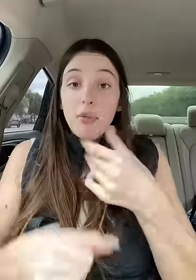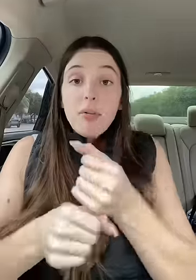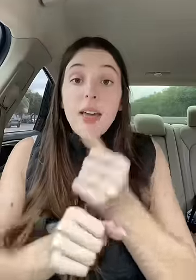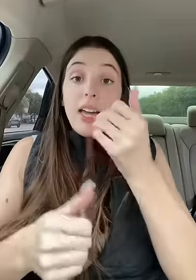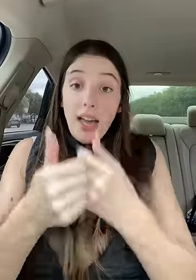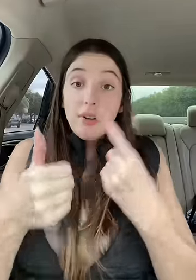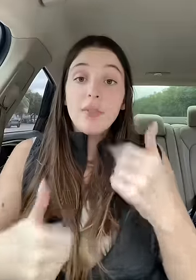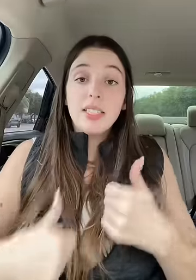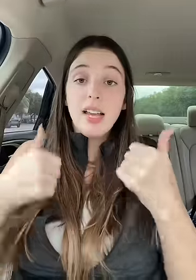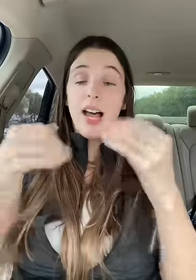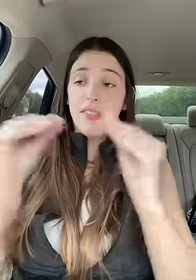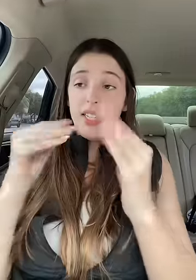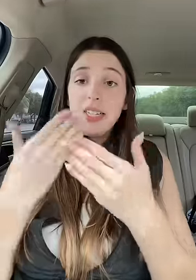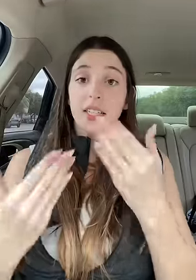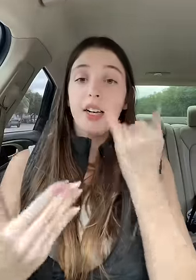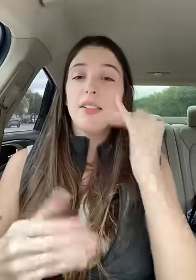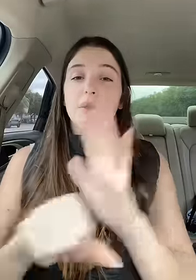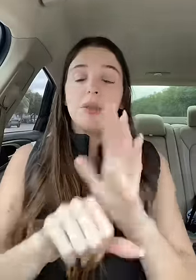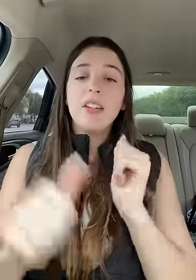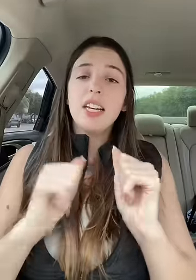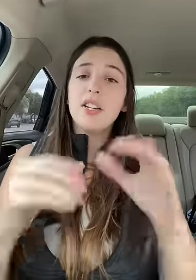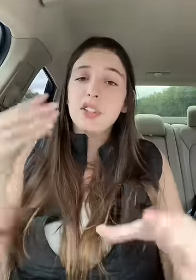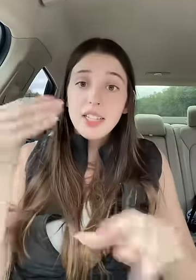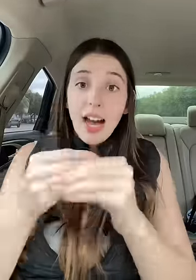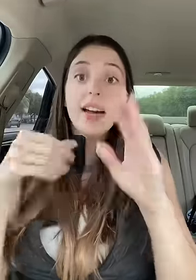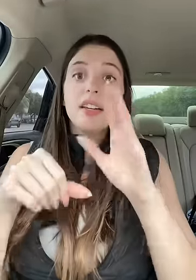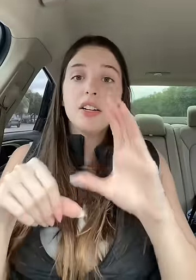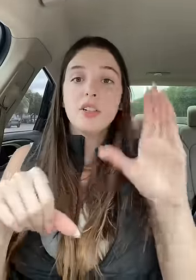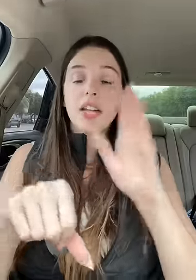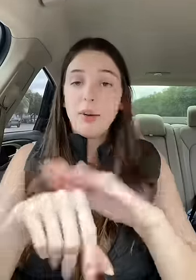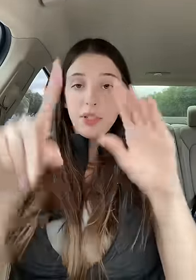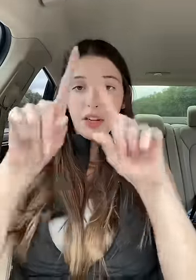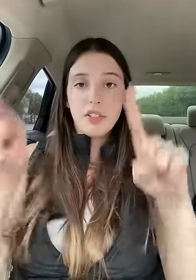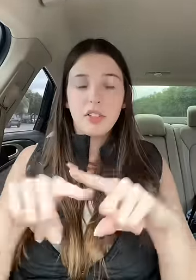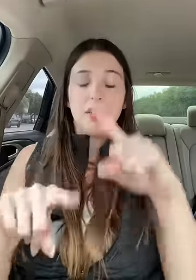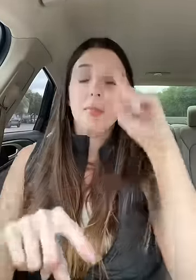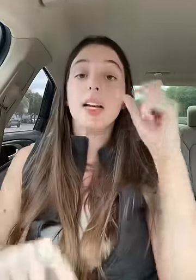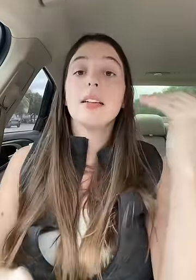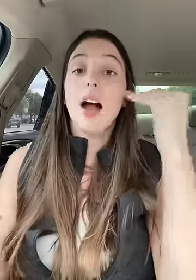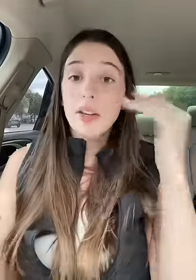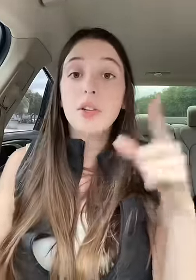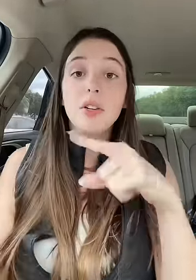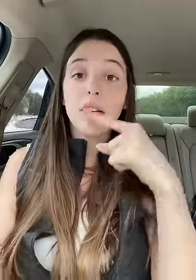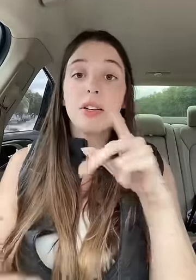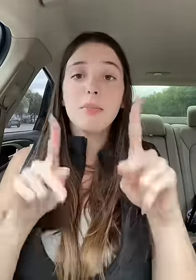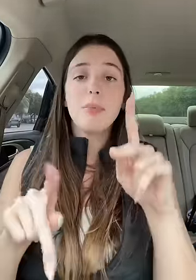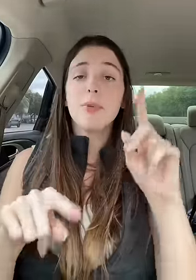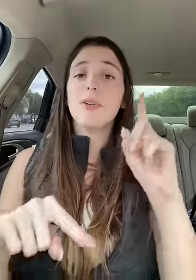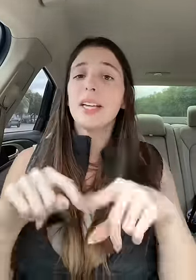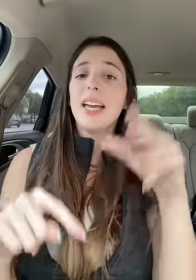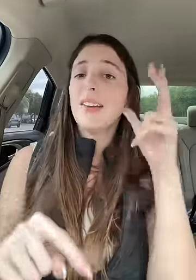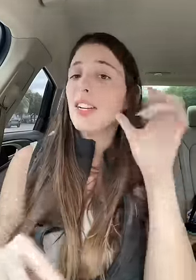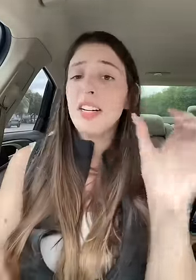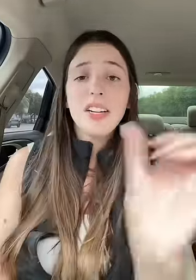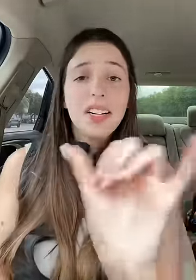It would make everyone's lives easier if the movie theaters just added the closed captions on the screen because I know you hearing people can't even hear it either.